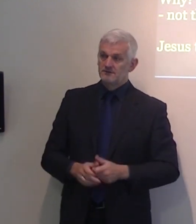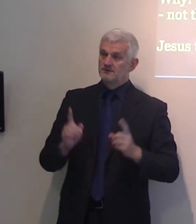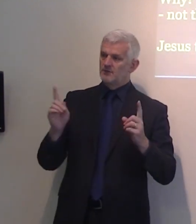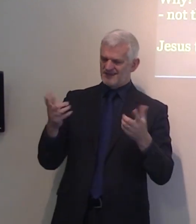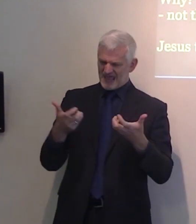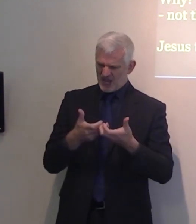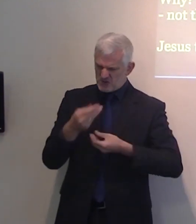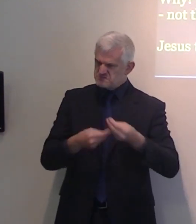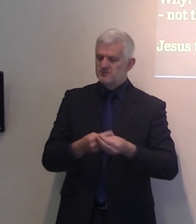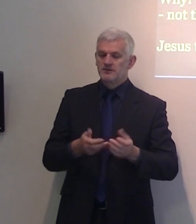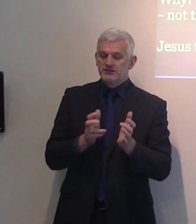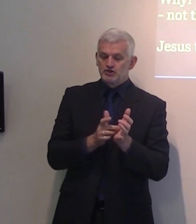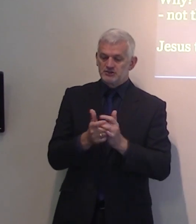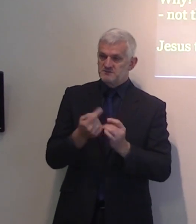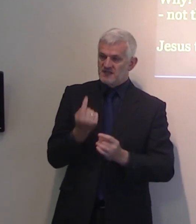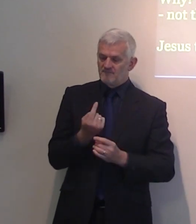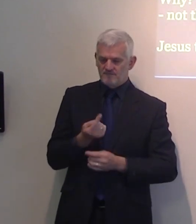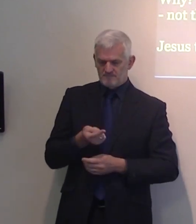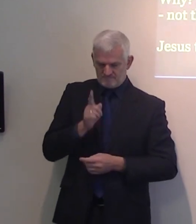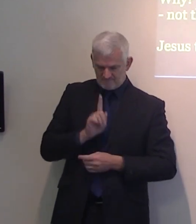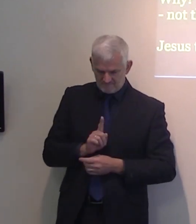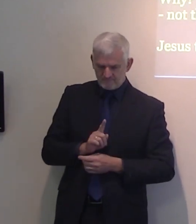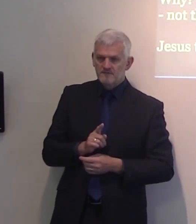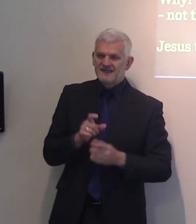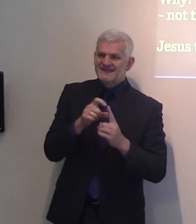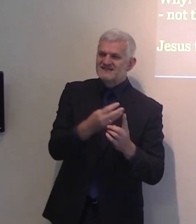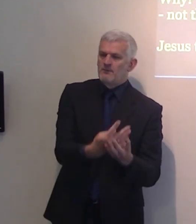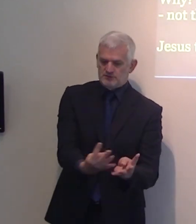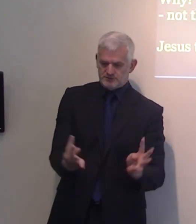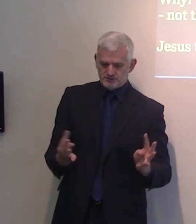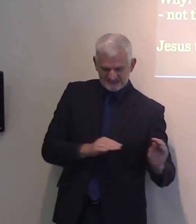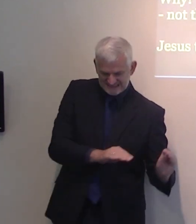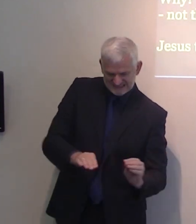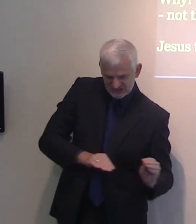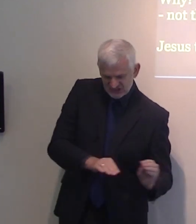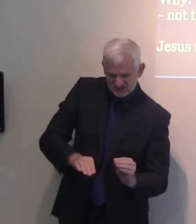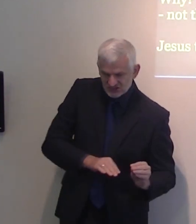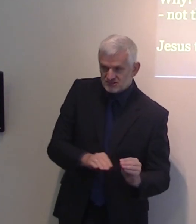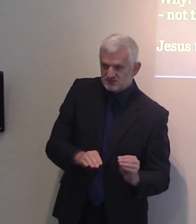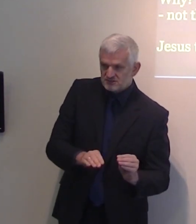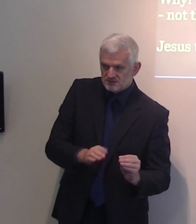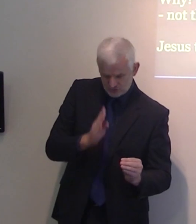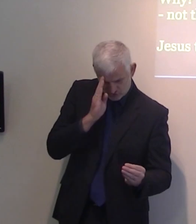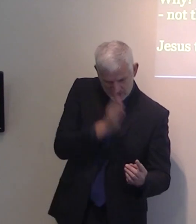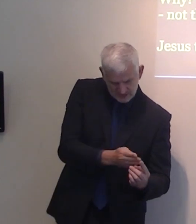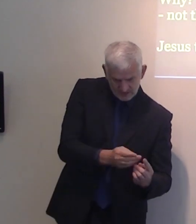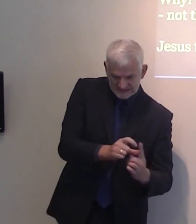So the teaching Jesus gave was strictly and directly to his disciples. But